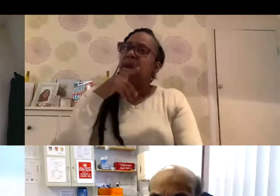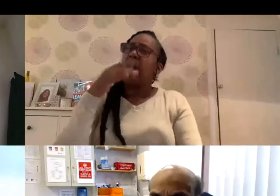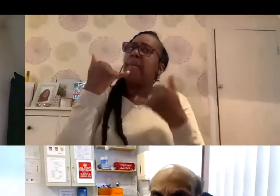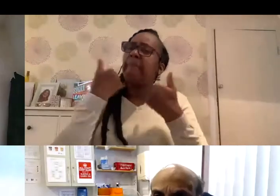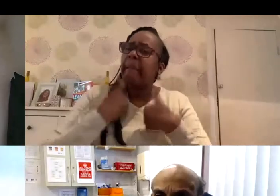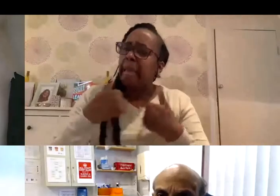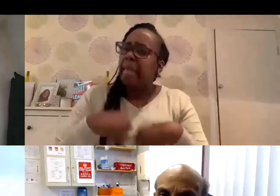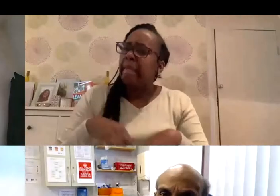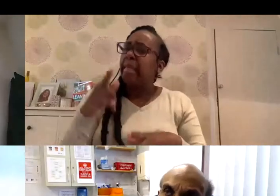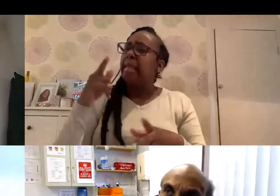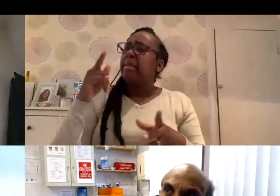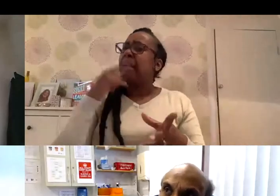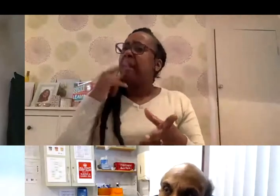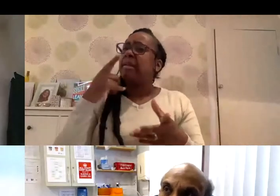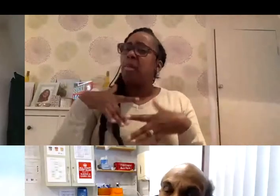I take the COVID vaccine?